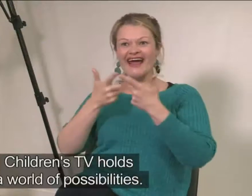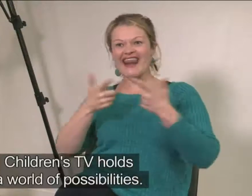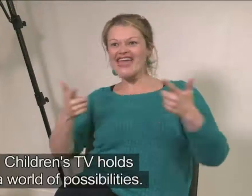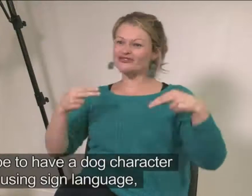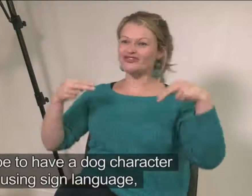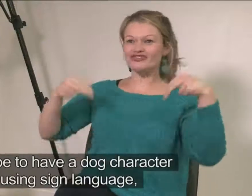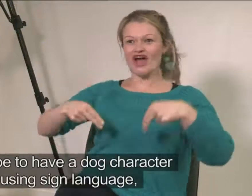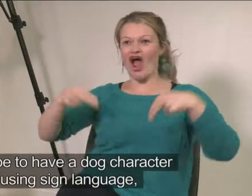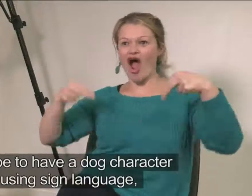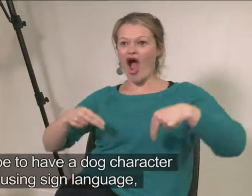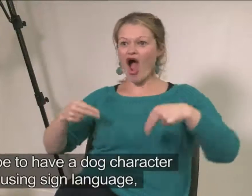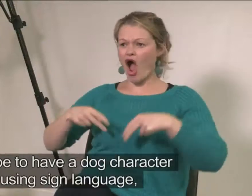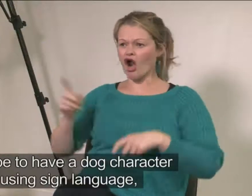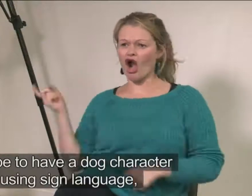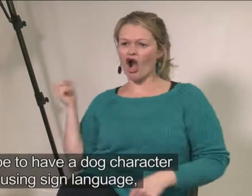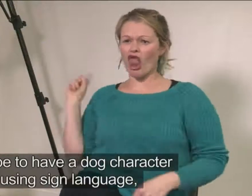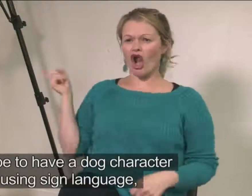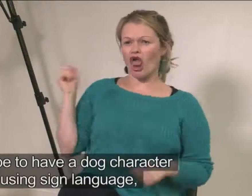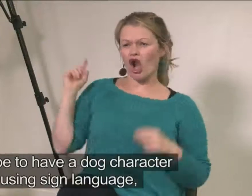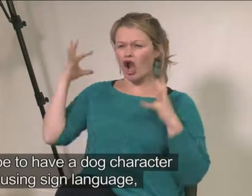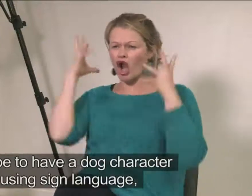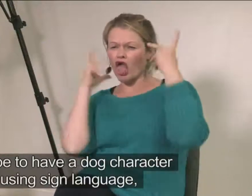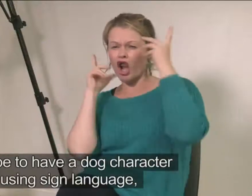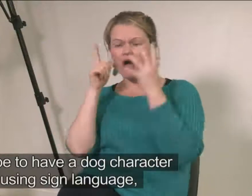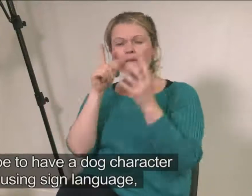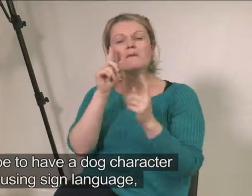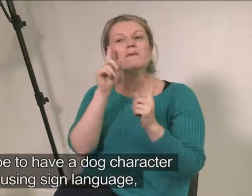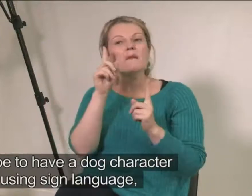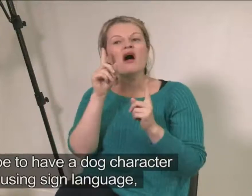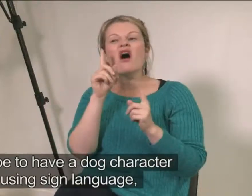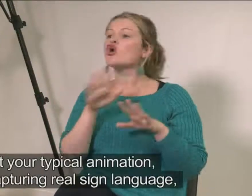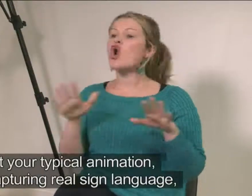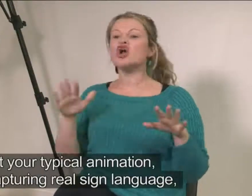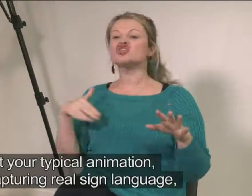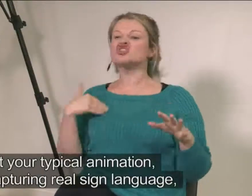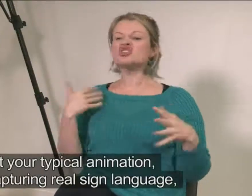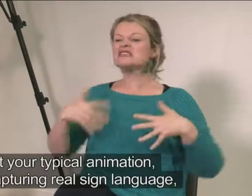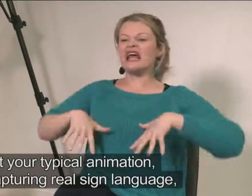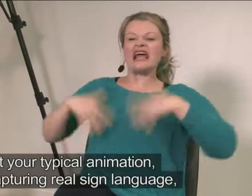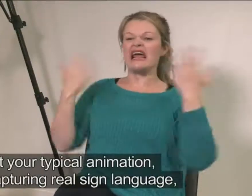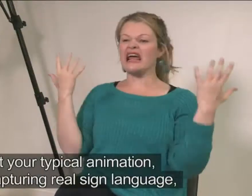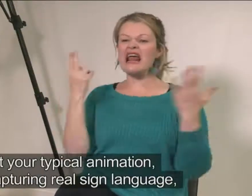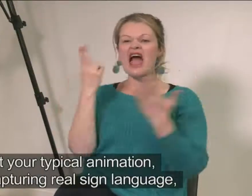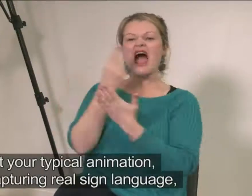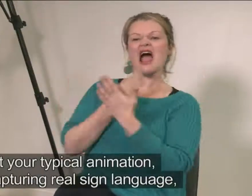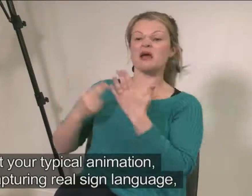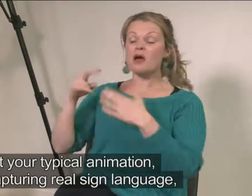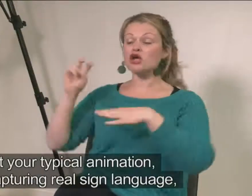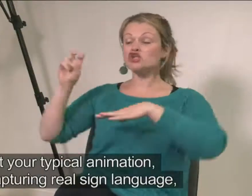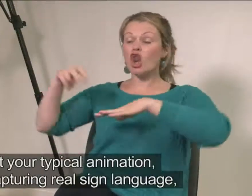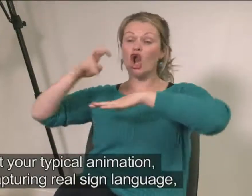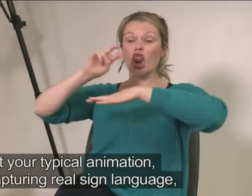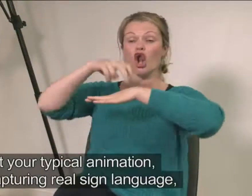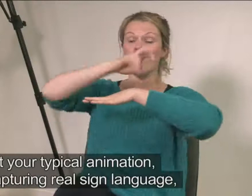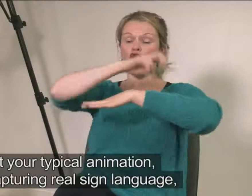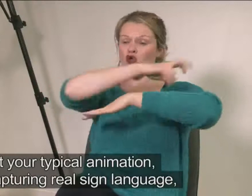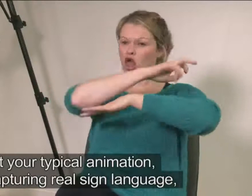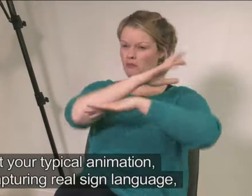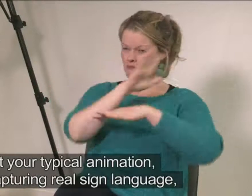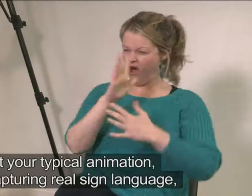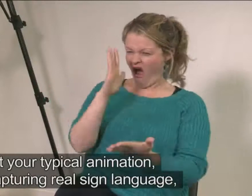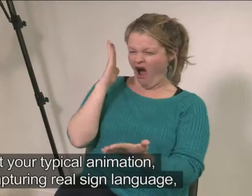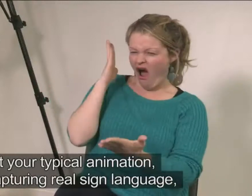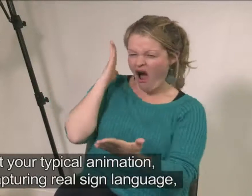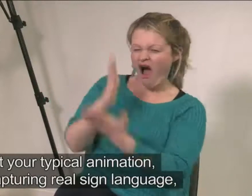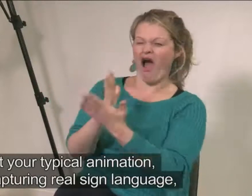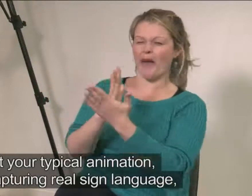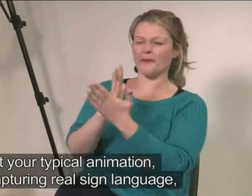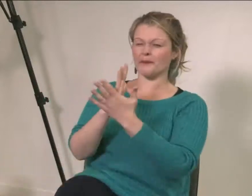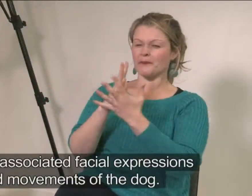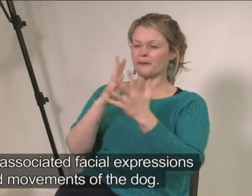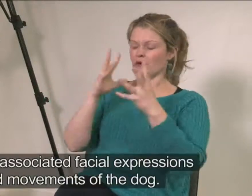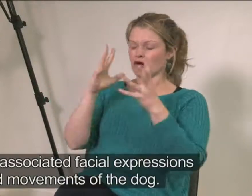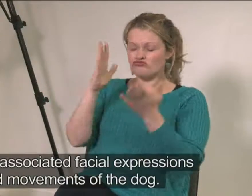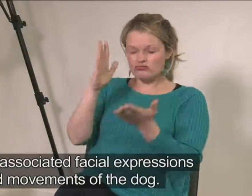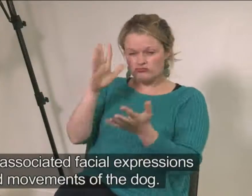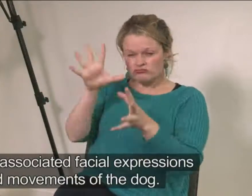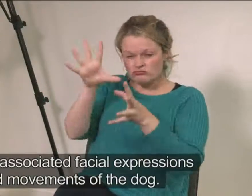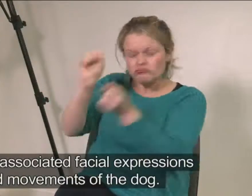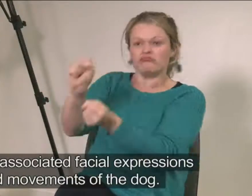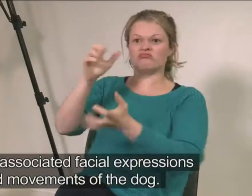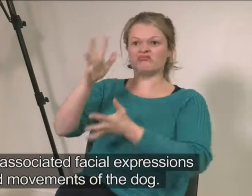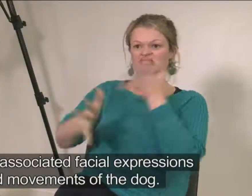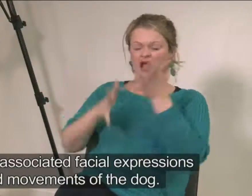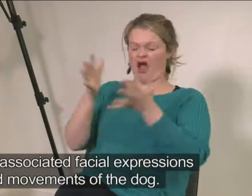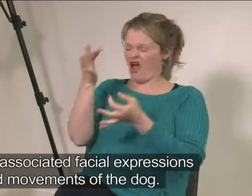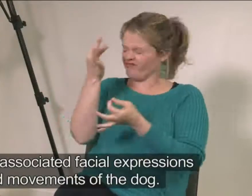possibilities. Maybe to have a dog character using sign language, not your typical animation but capturing real sign language with the